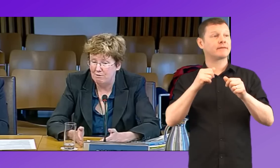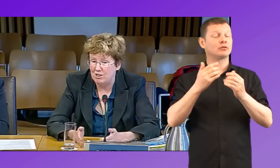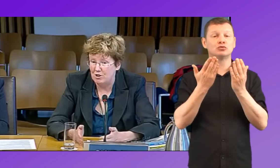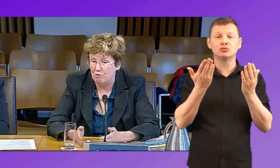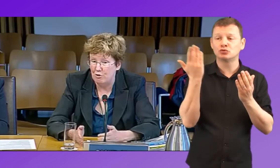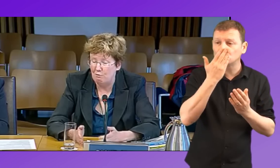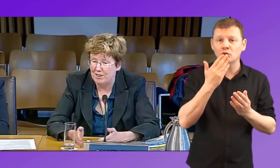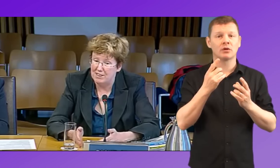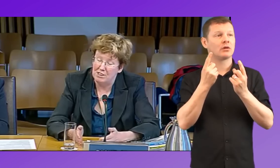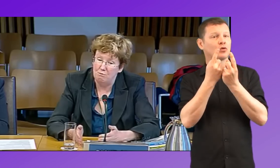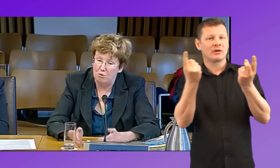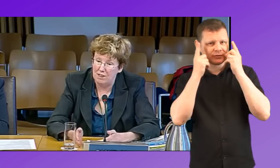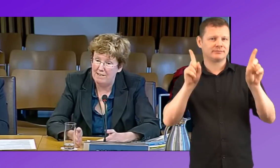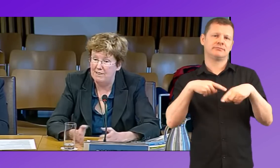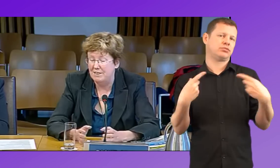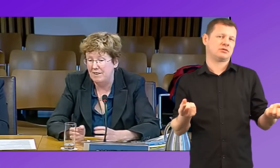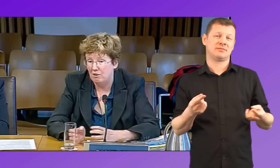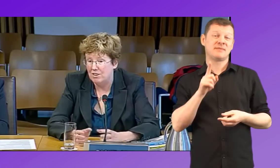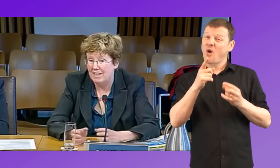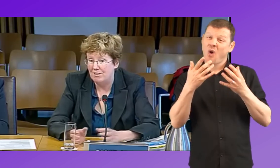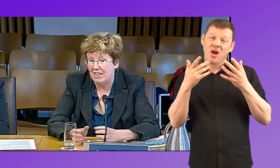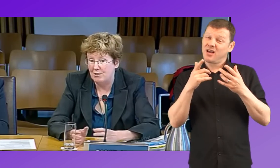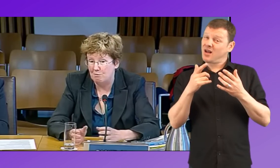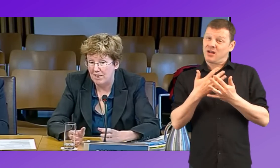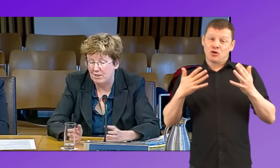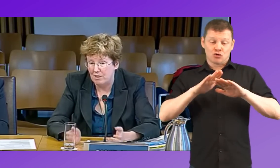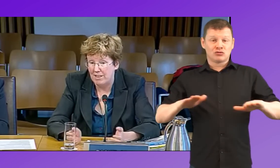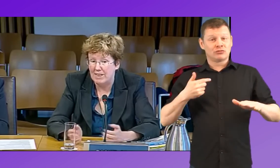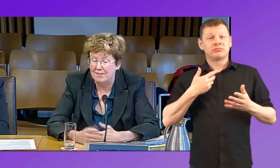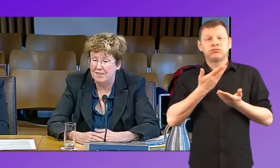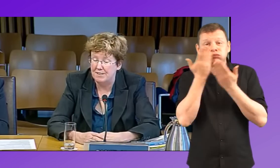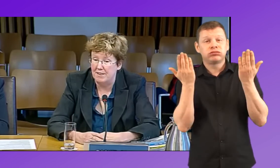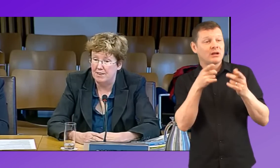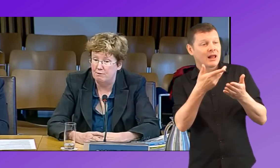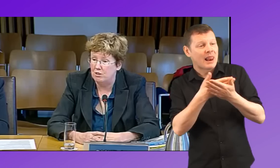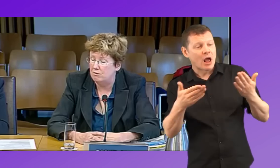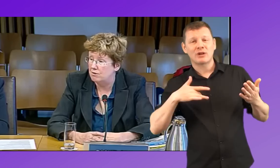languages as children often exist in rural areas, and they're not allowed to get to a place where they can see sign language used.